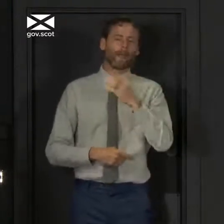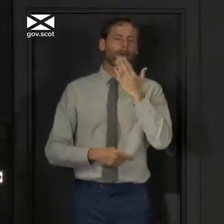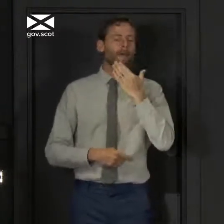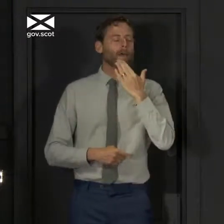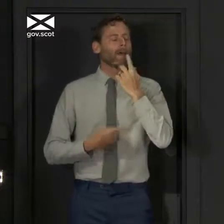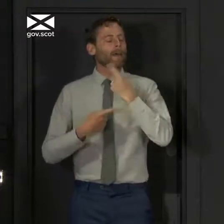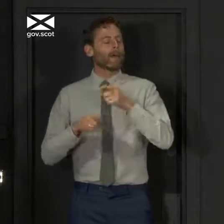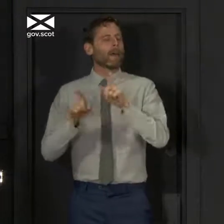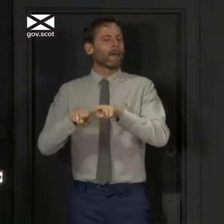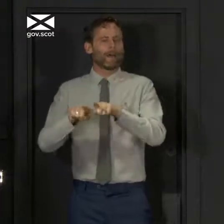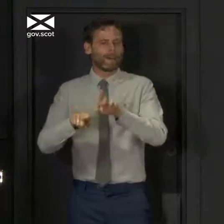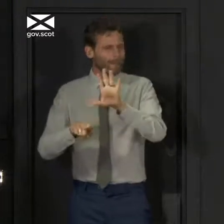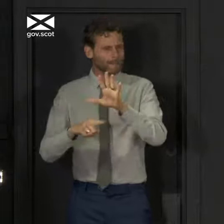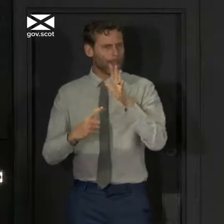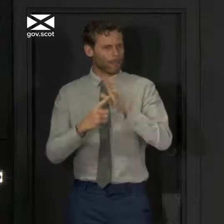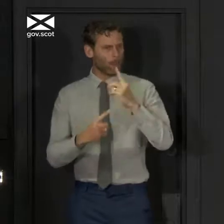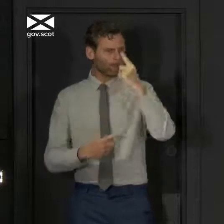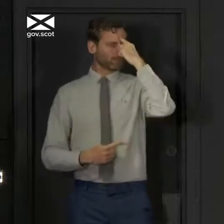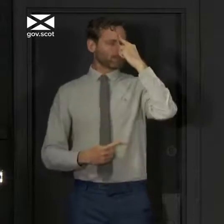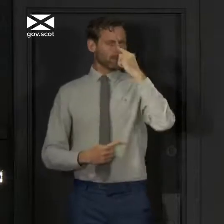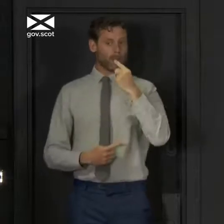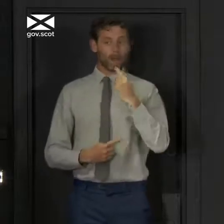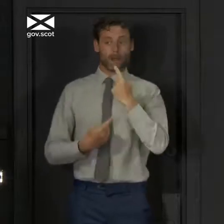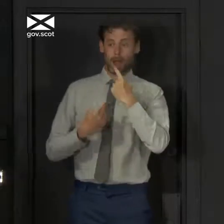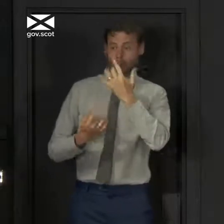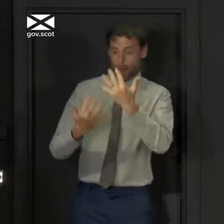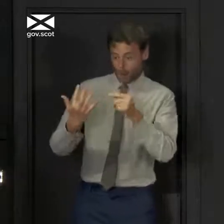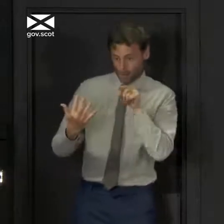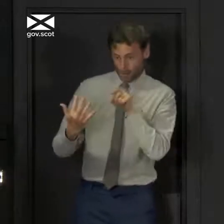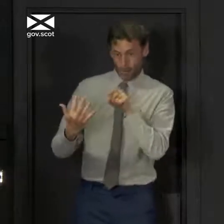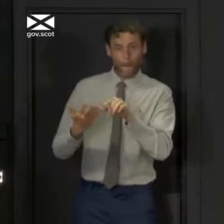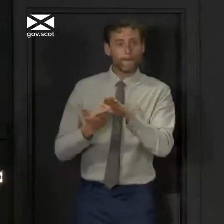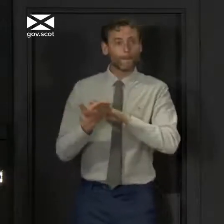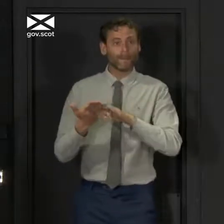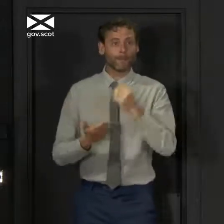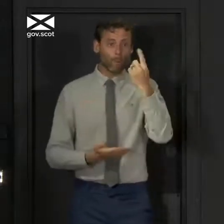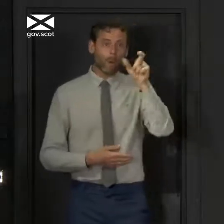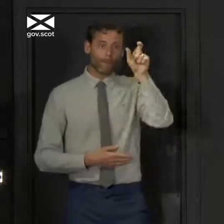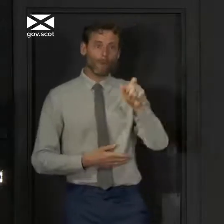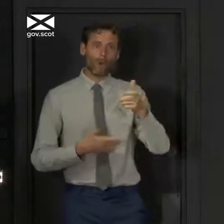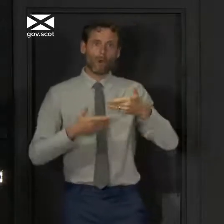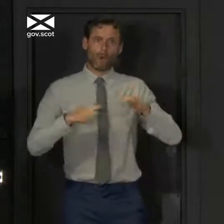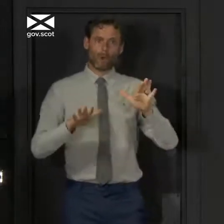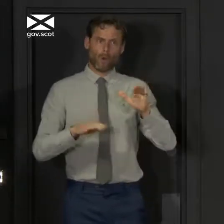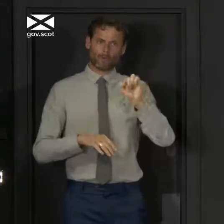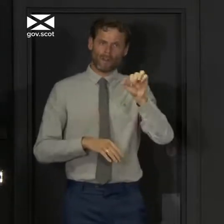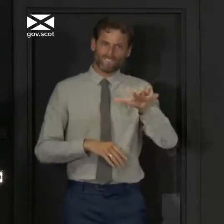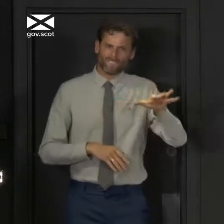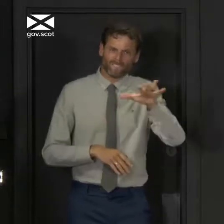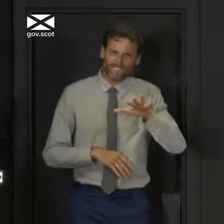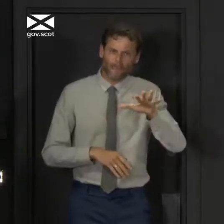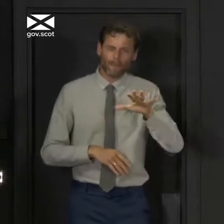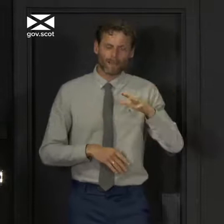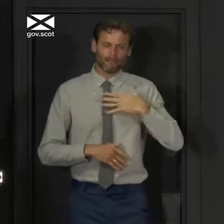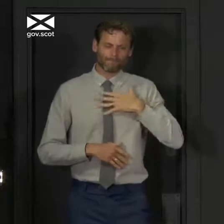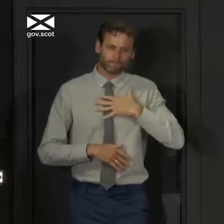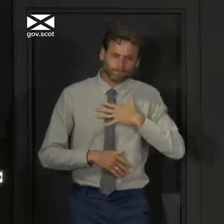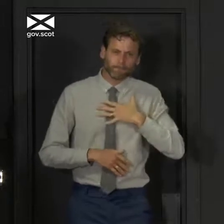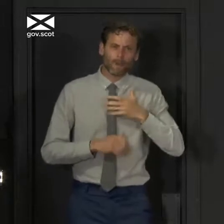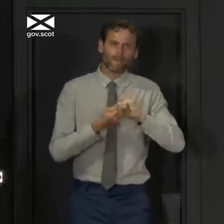that behind every single one of them is a person who was loved and is now deeply missed. In future, we will want,